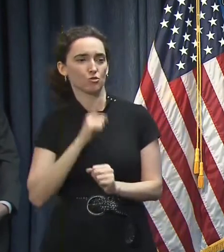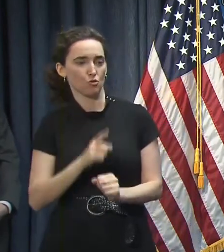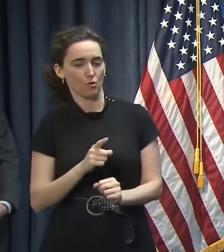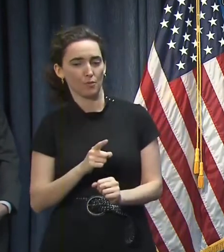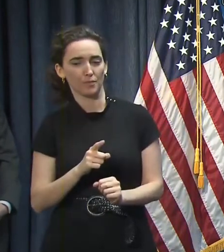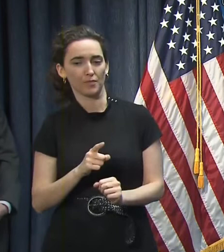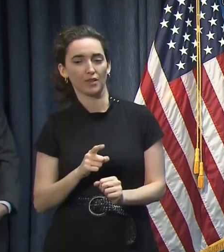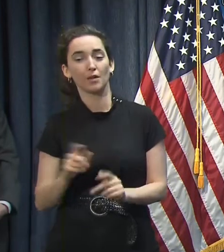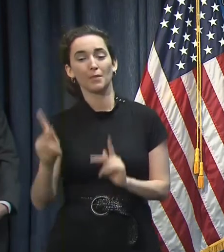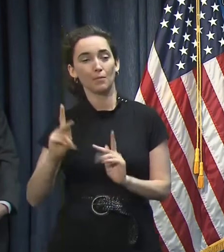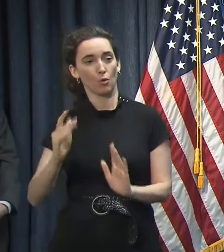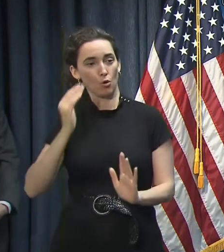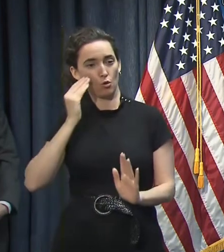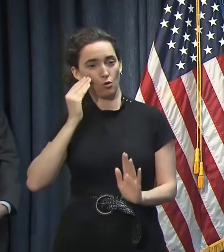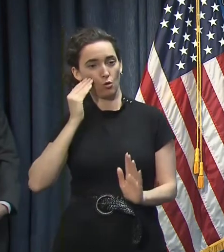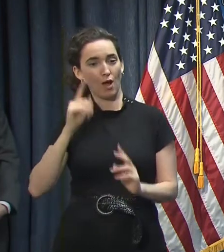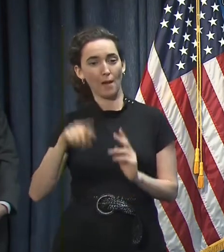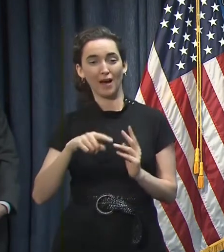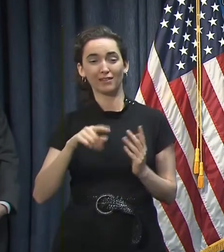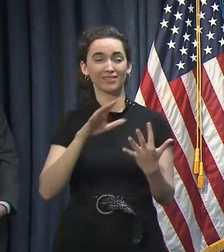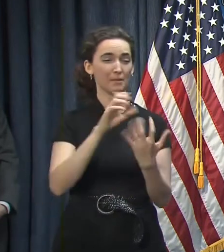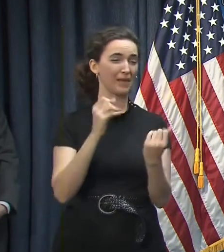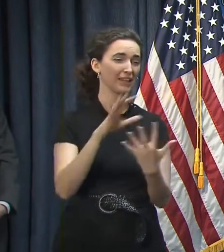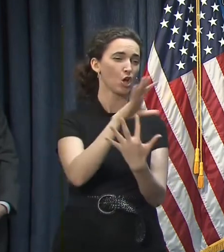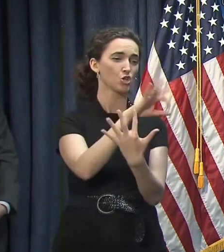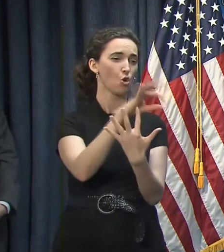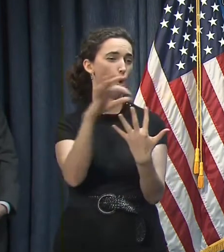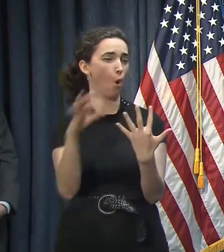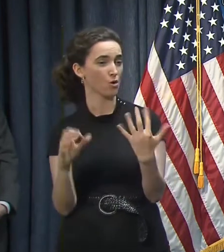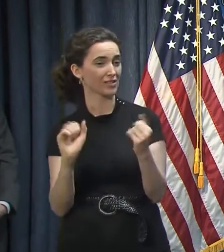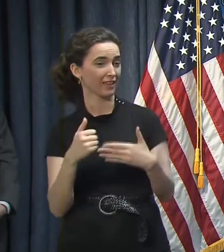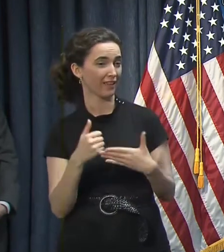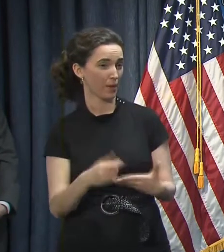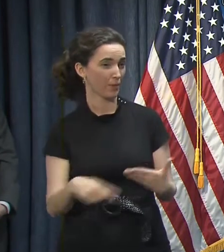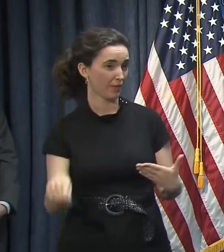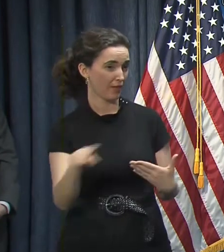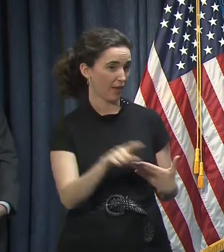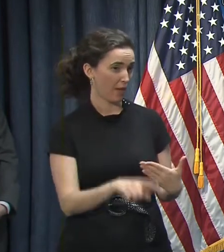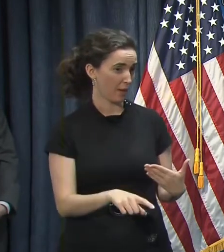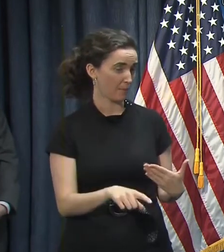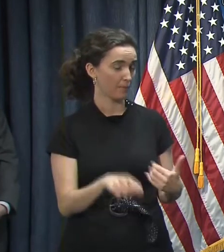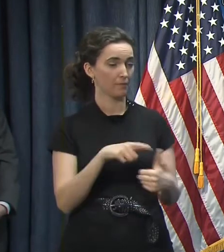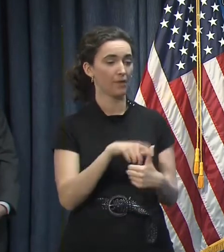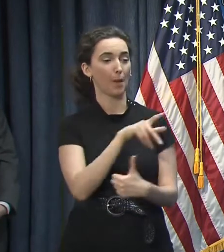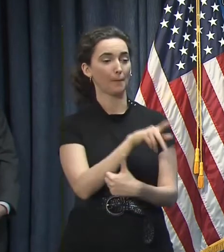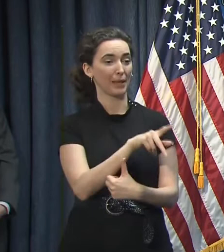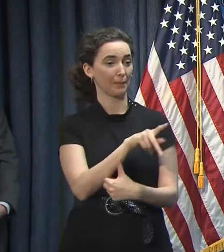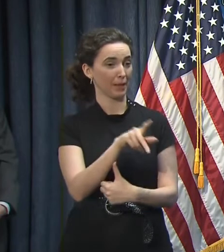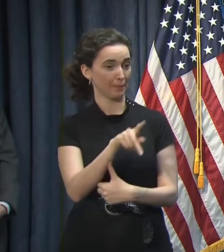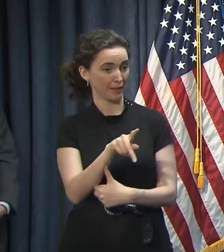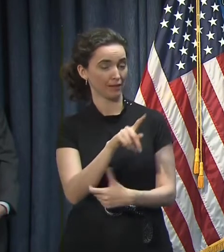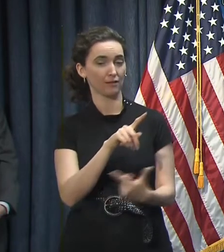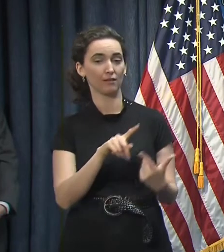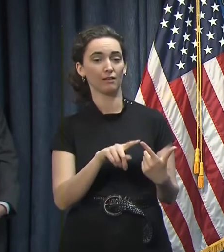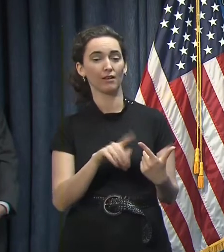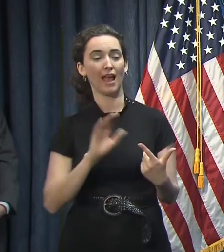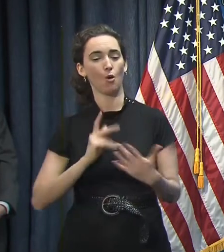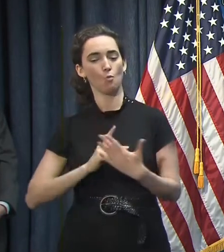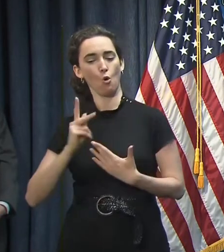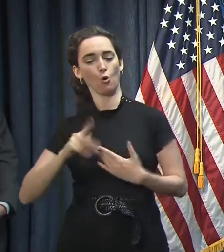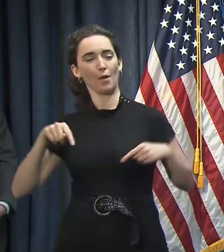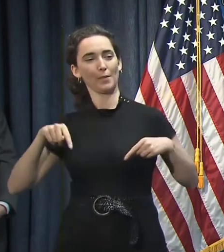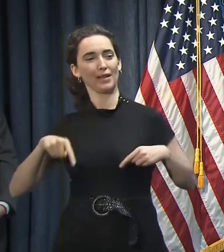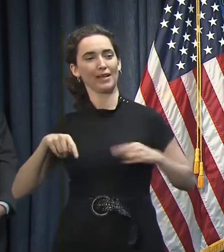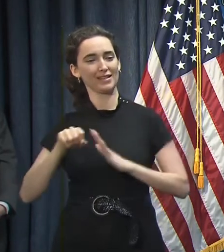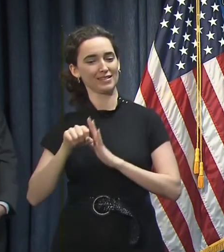are aware of the array of things that are out there that could potentially help them, whether it's the PPP, whether it's the program we have here